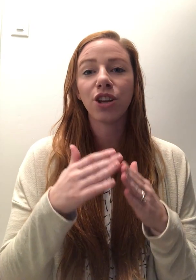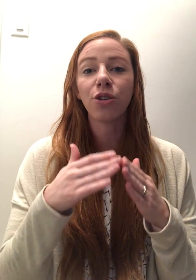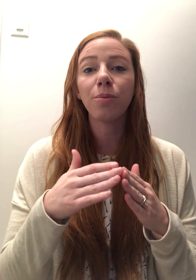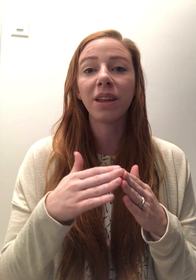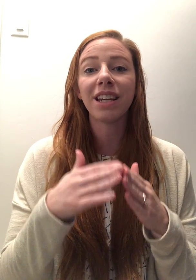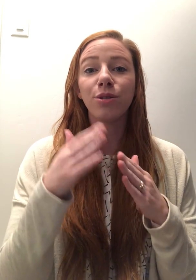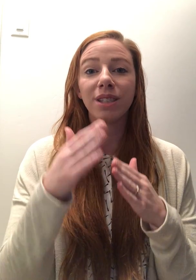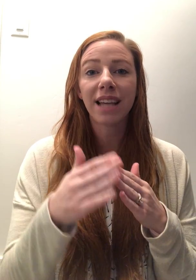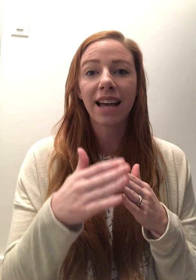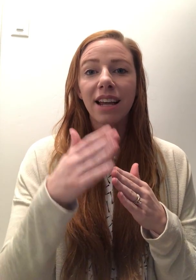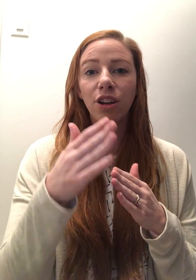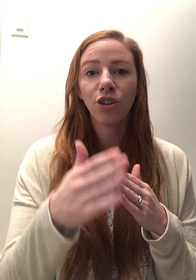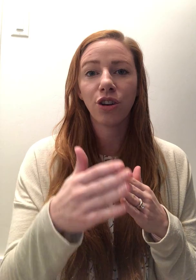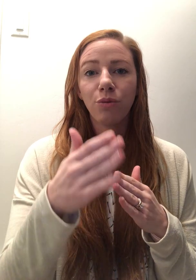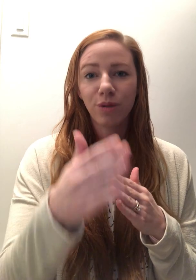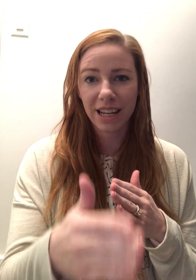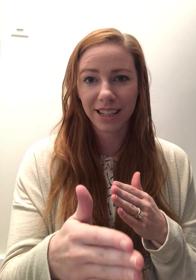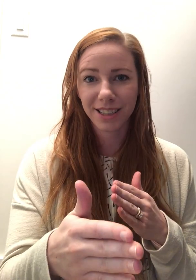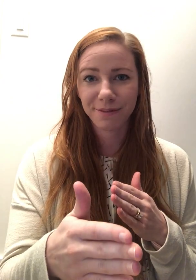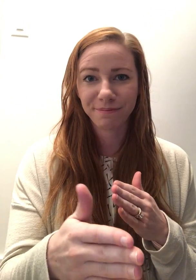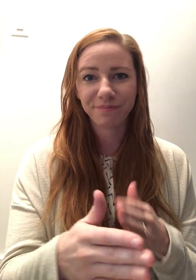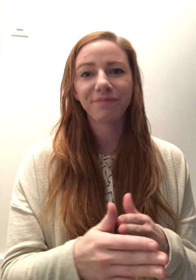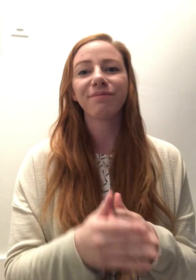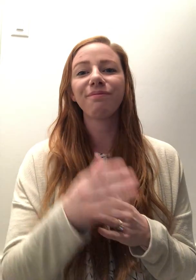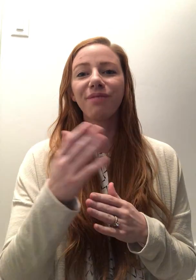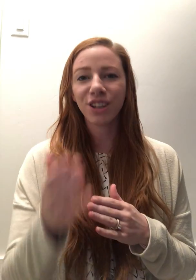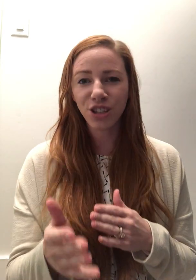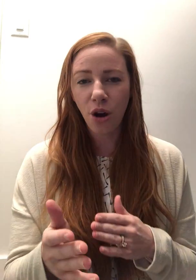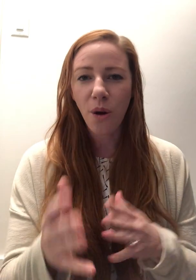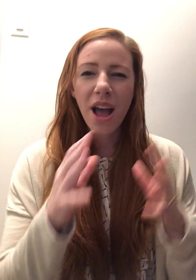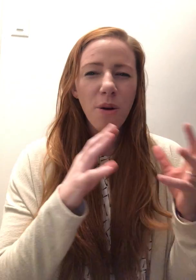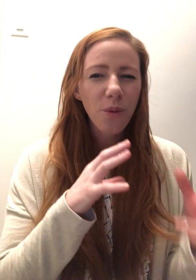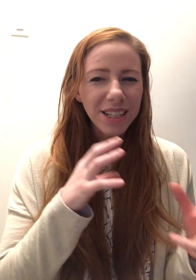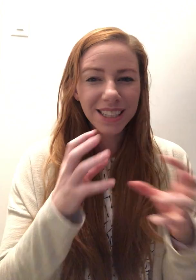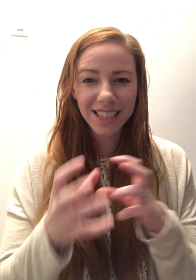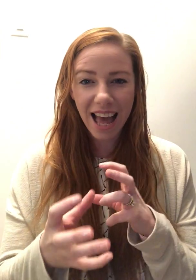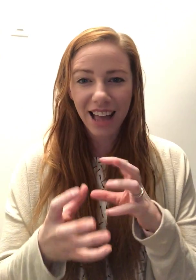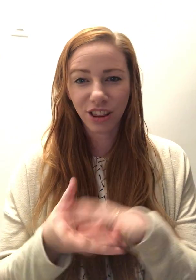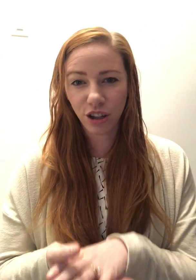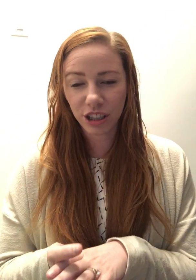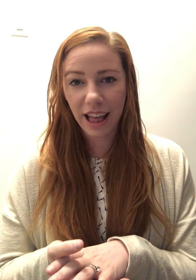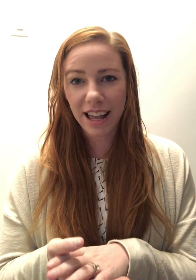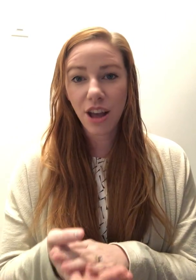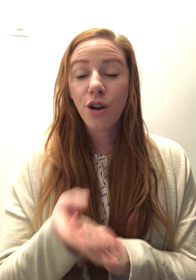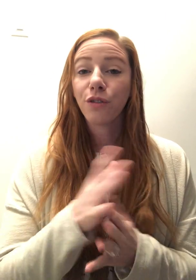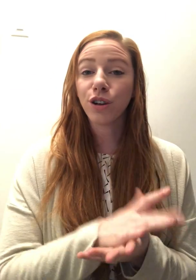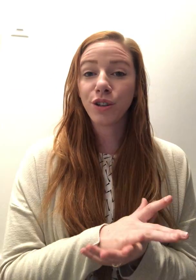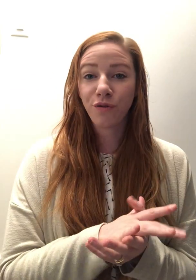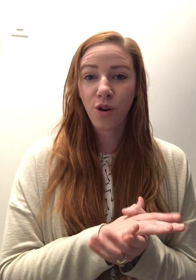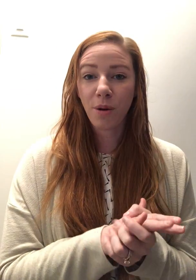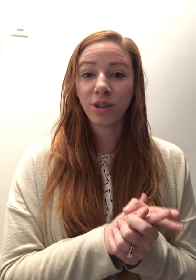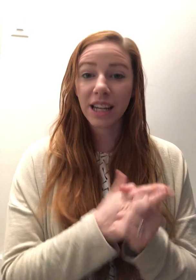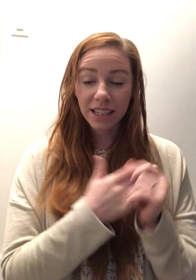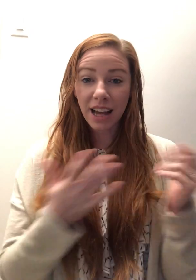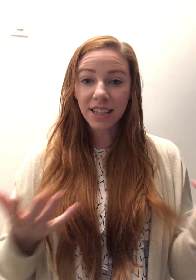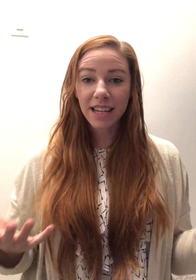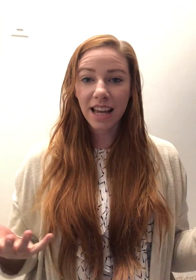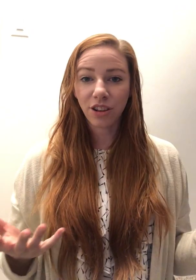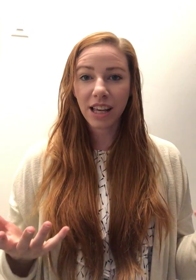your ability to set good routines. So what does that look like? First and foremost, it does take looking